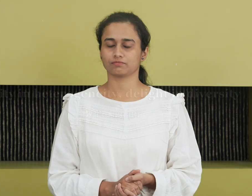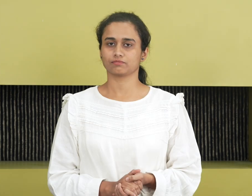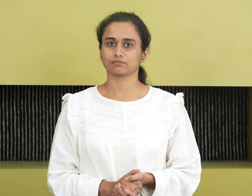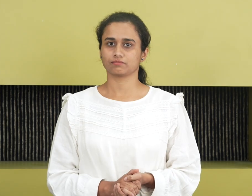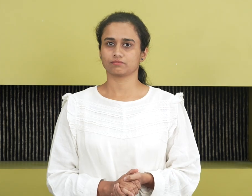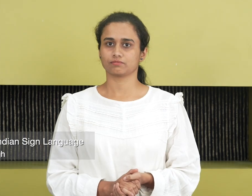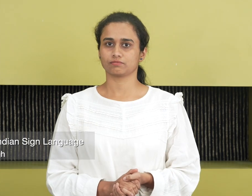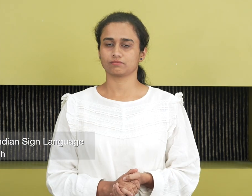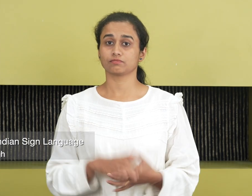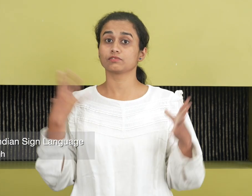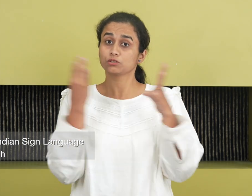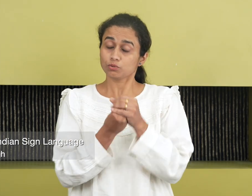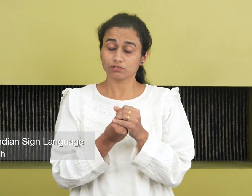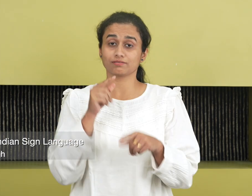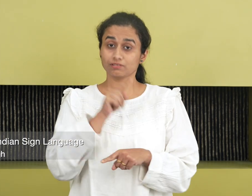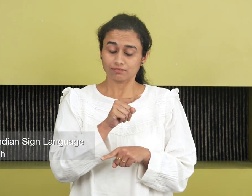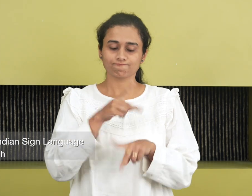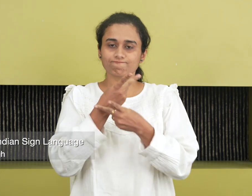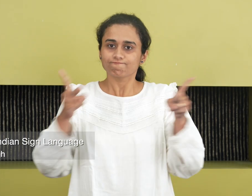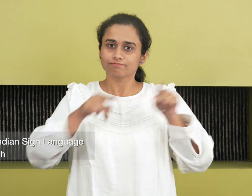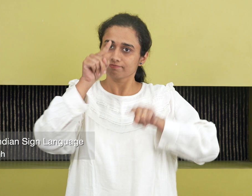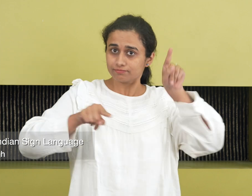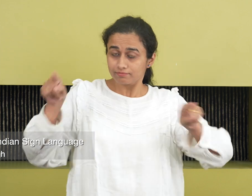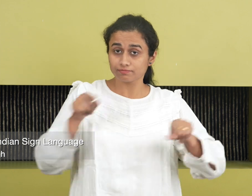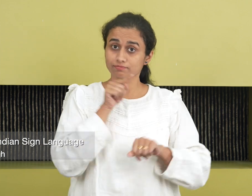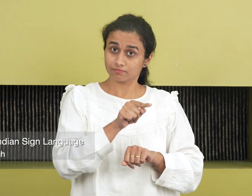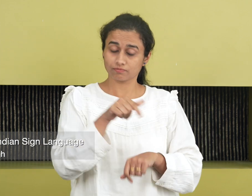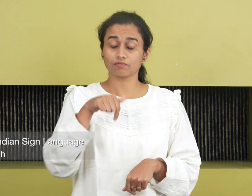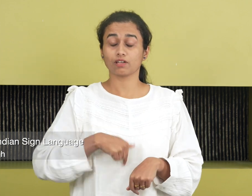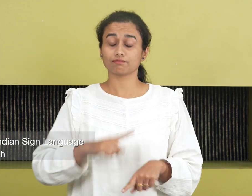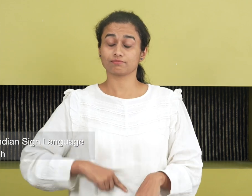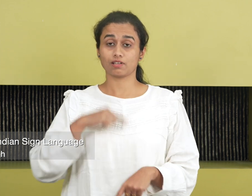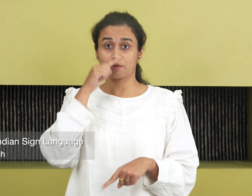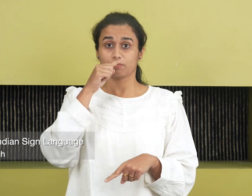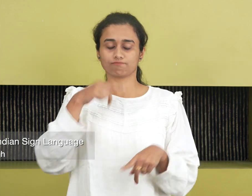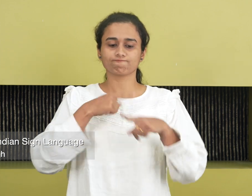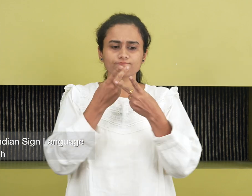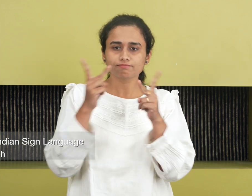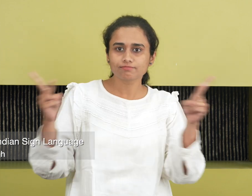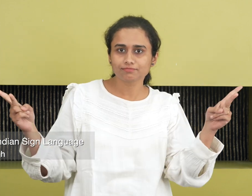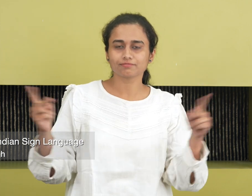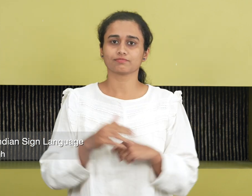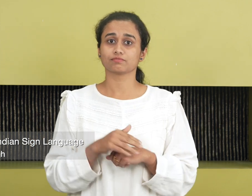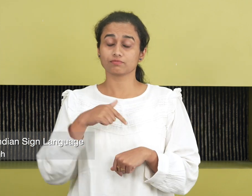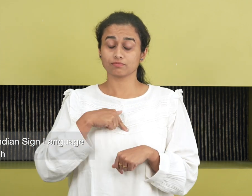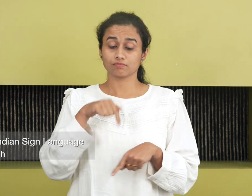Unity in Heterogeneity, Delight in Diversity, by P. Sainath.